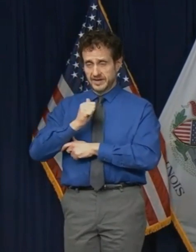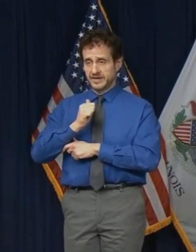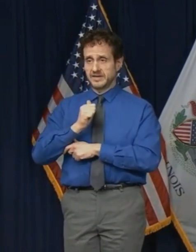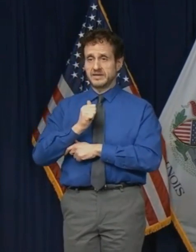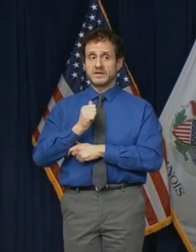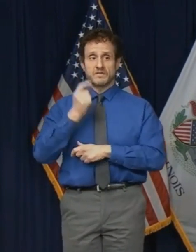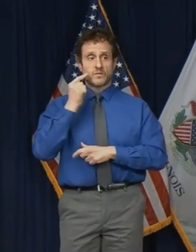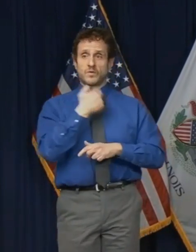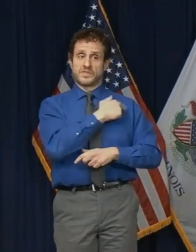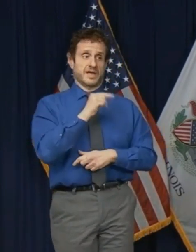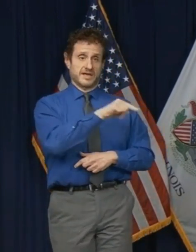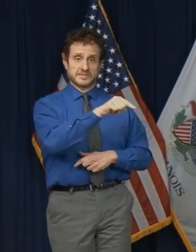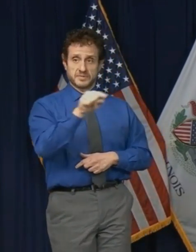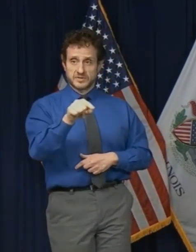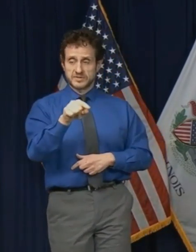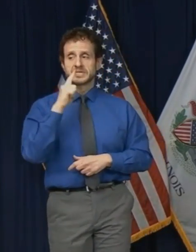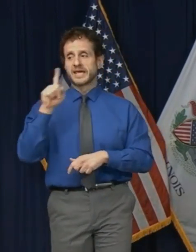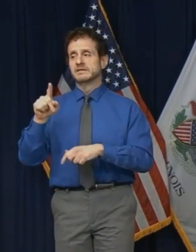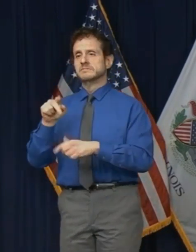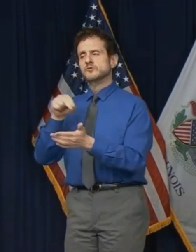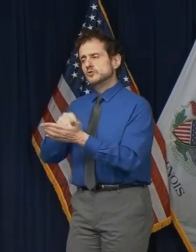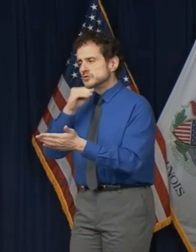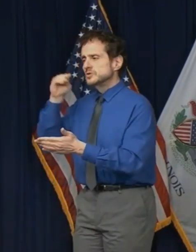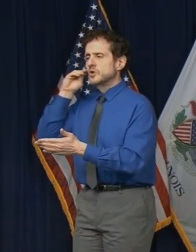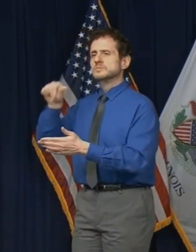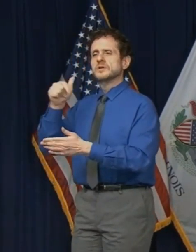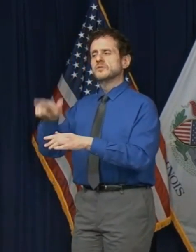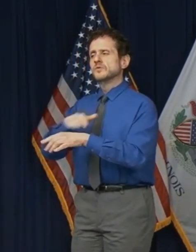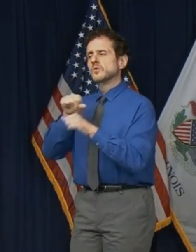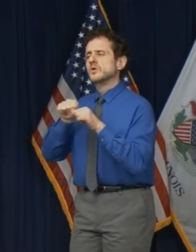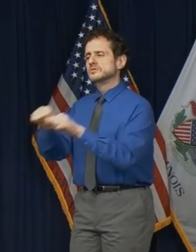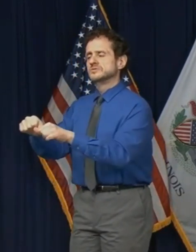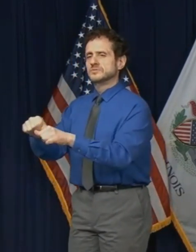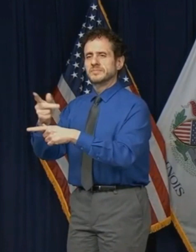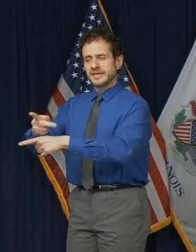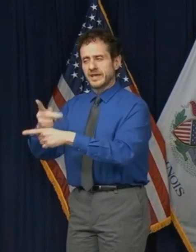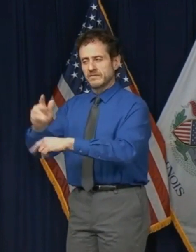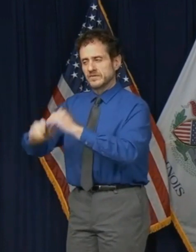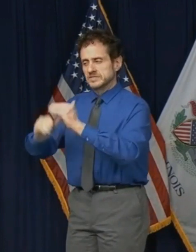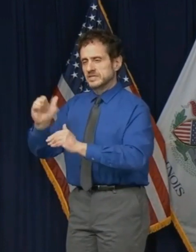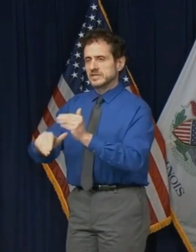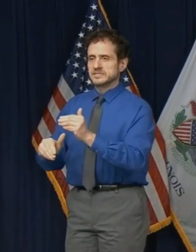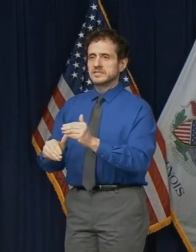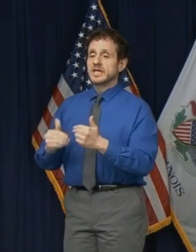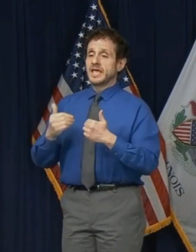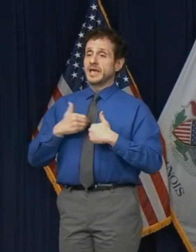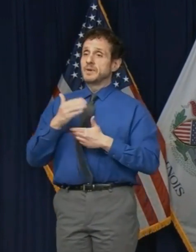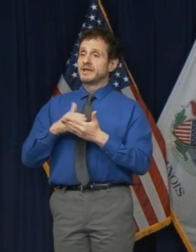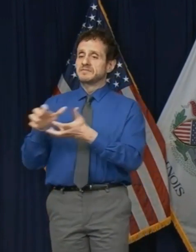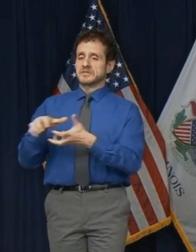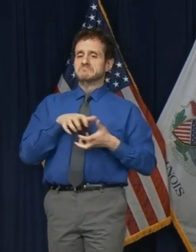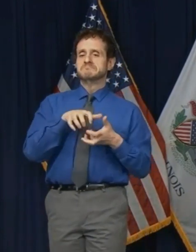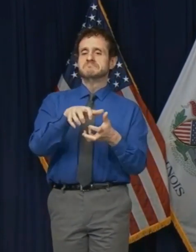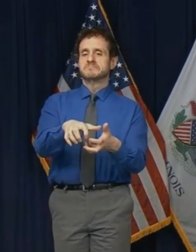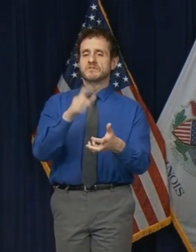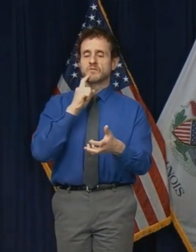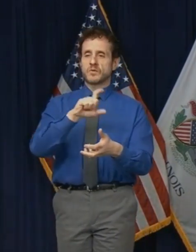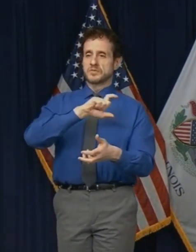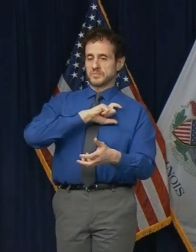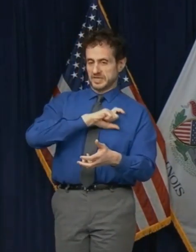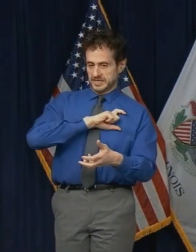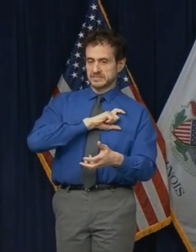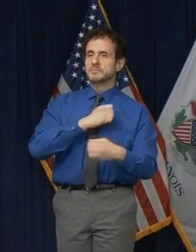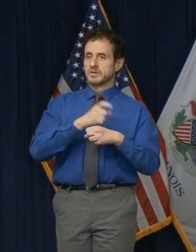across our hospitals and long-term care facilities with small set-asides for our law enforcement to make sure that they are